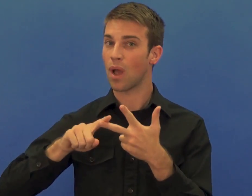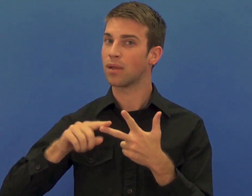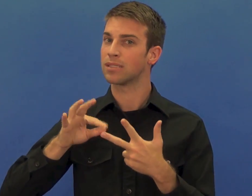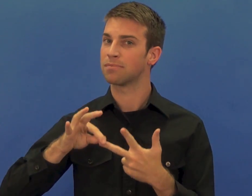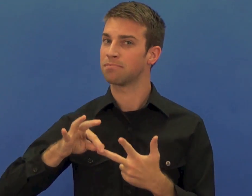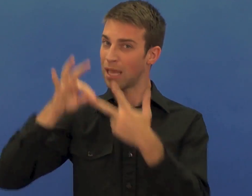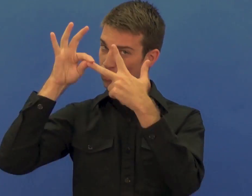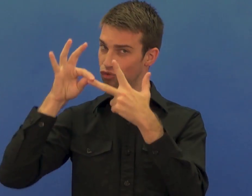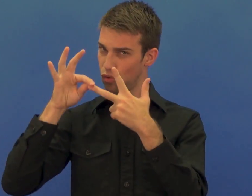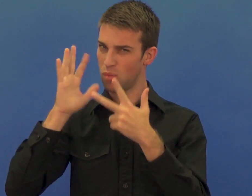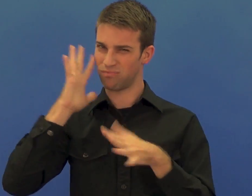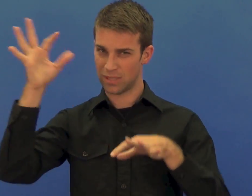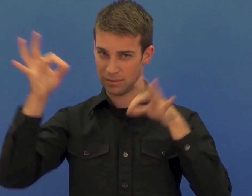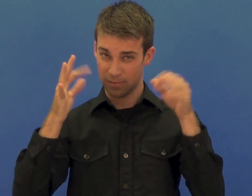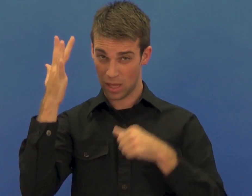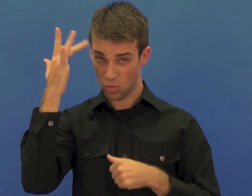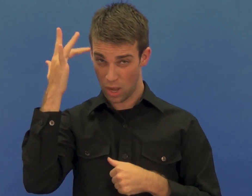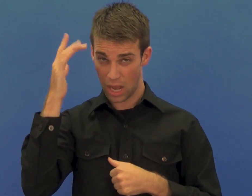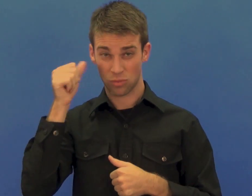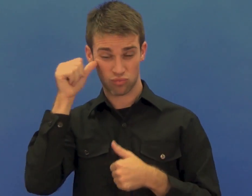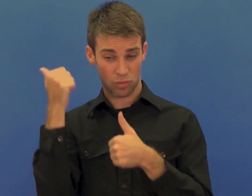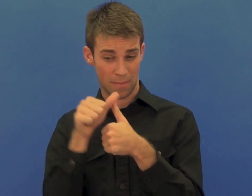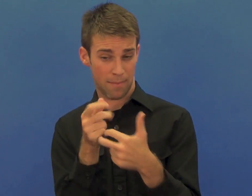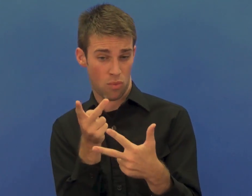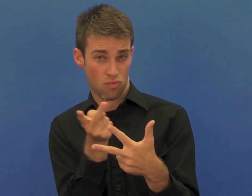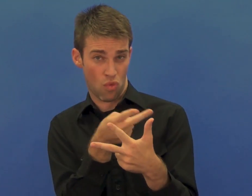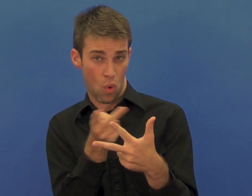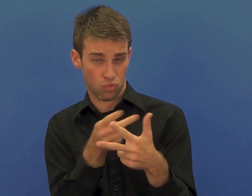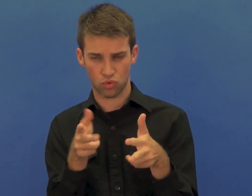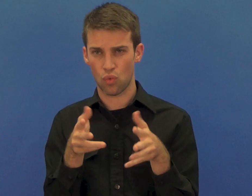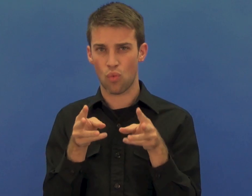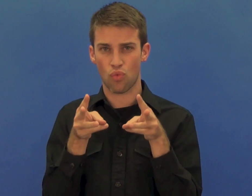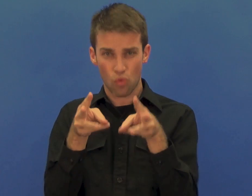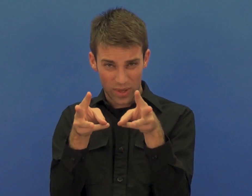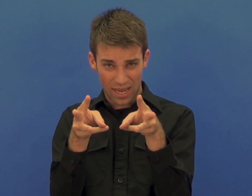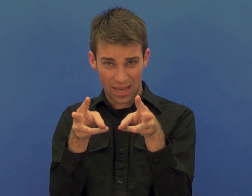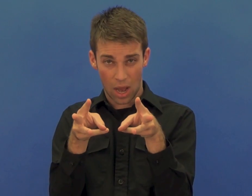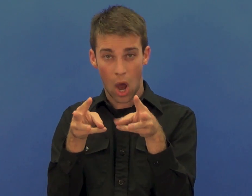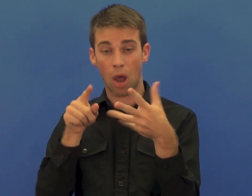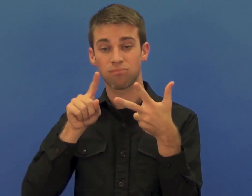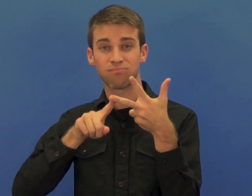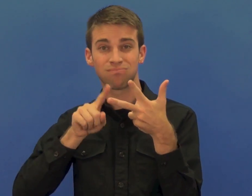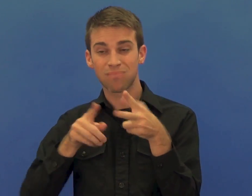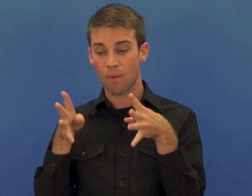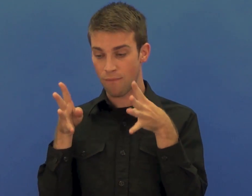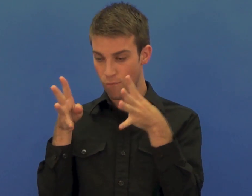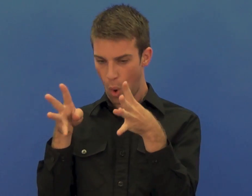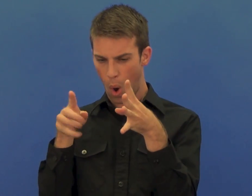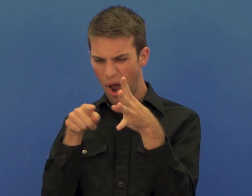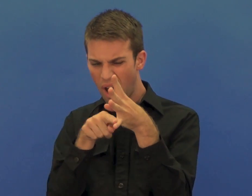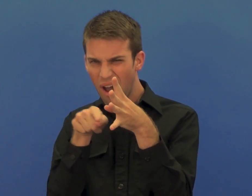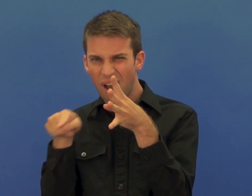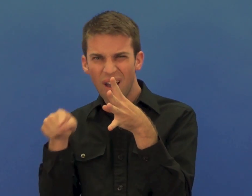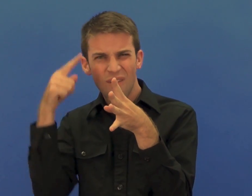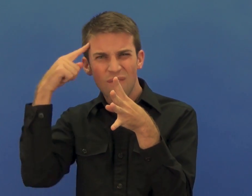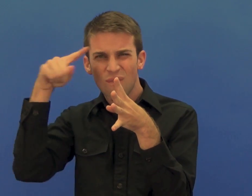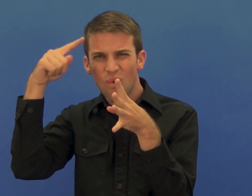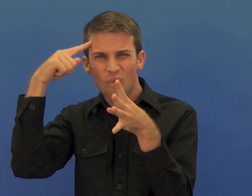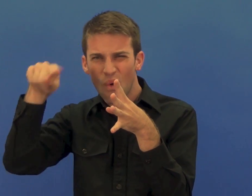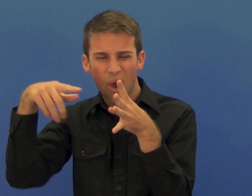introduces dots seven and eight making it a modified eight dot cell Dots seven and eight